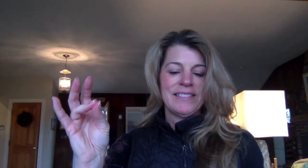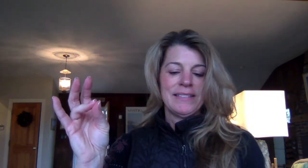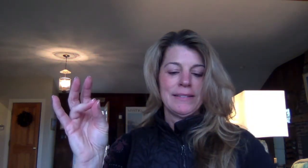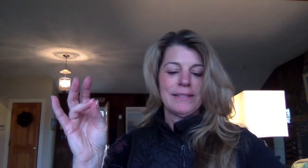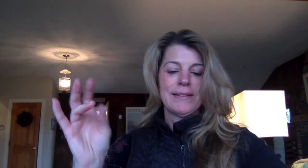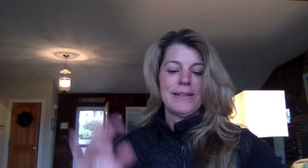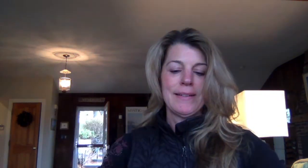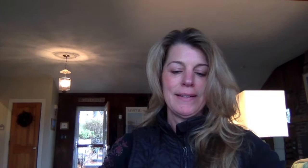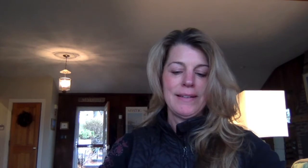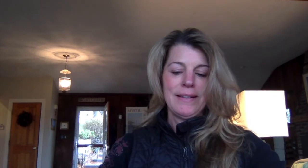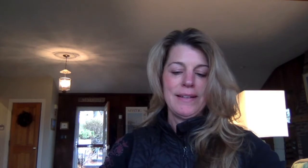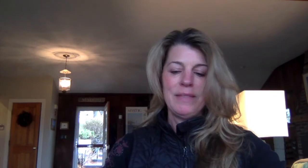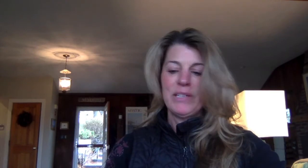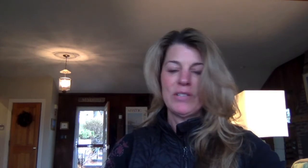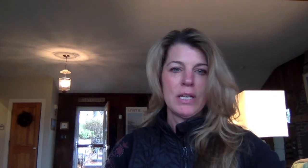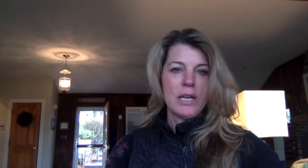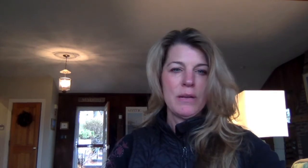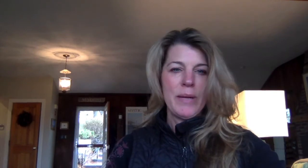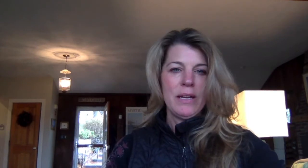okay am I tricking anybody